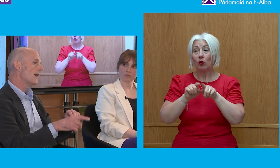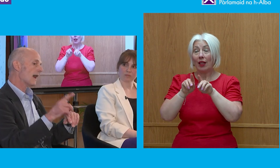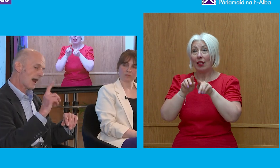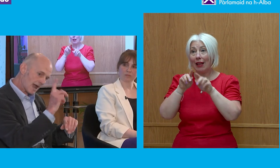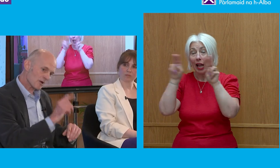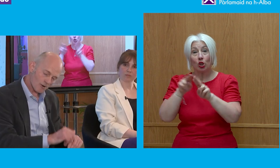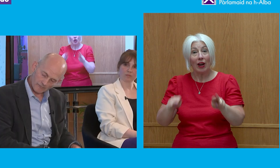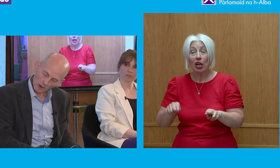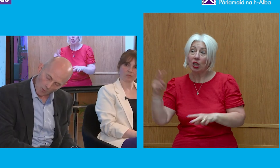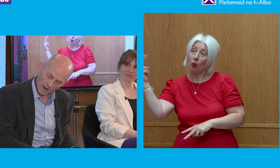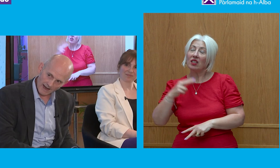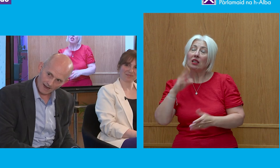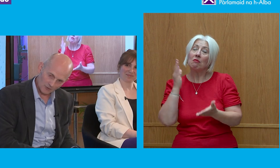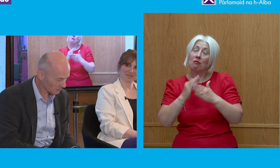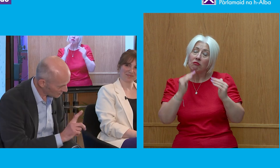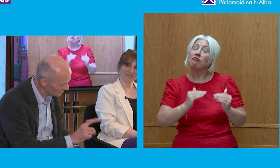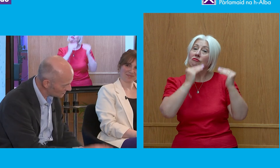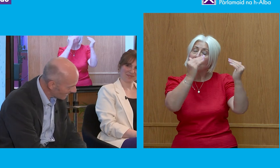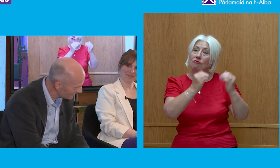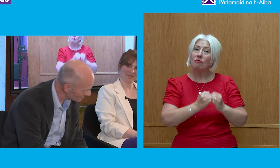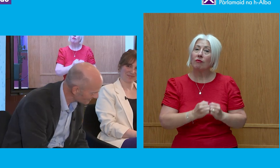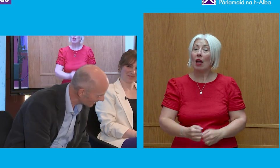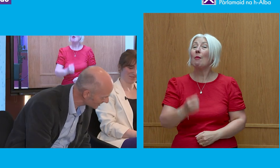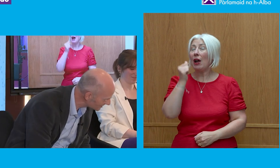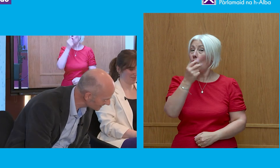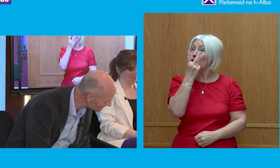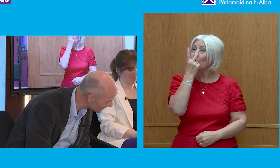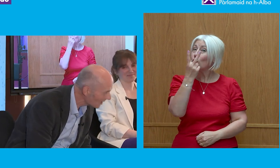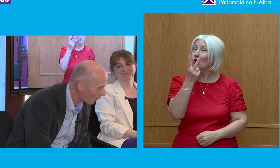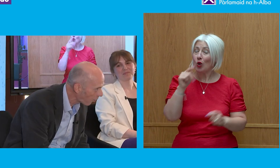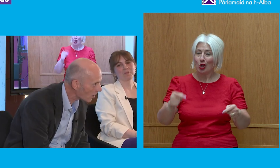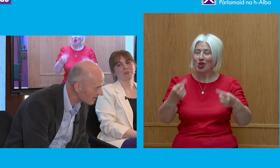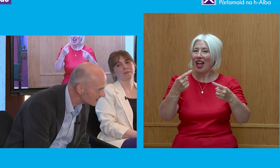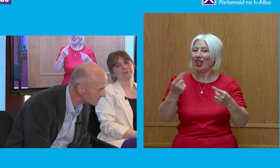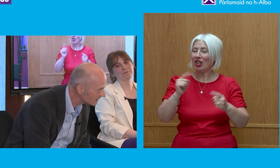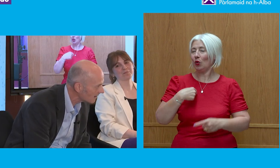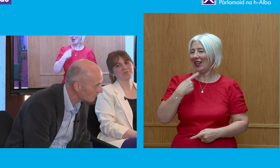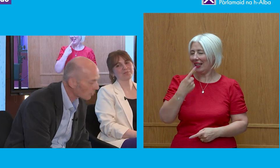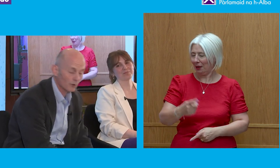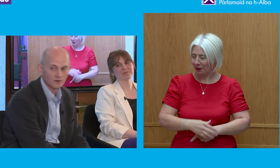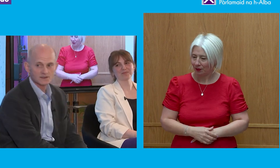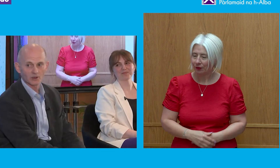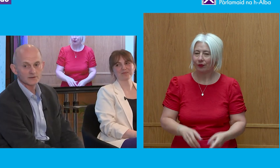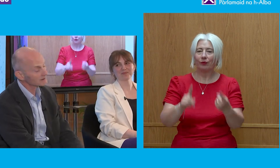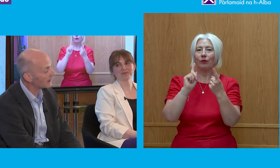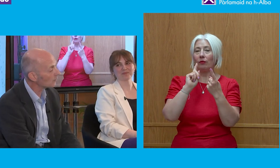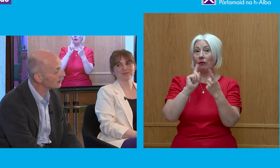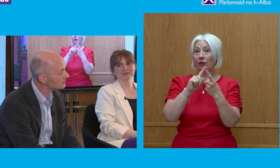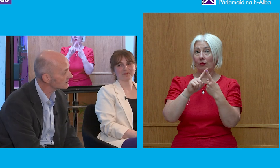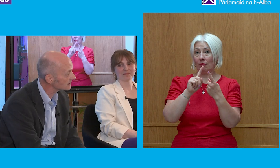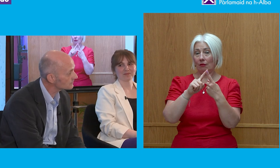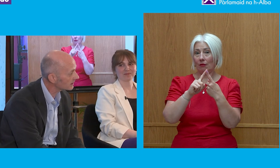I am, however, aware that there are two challenges to my thesis. One is more proximate,